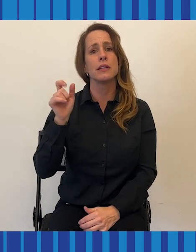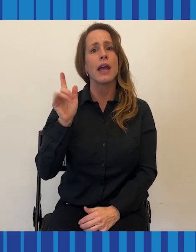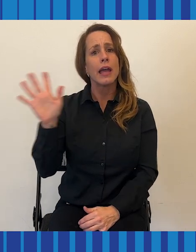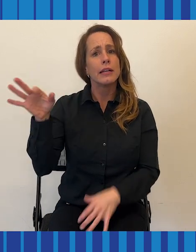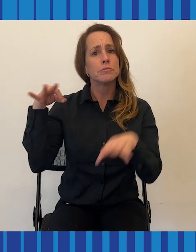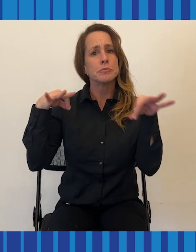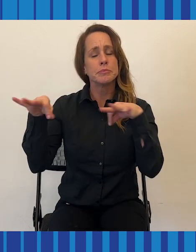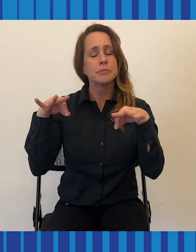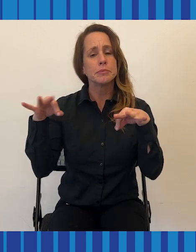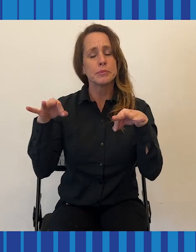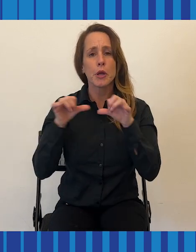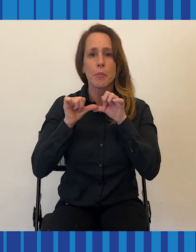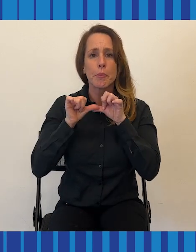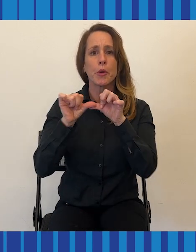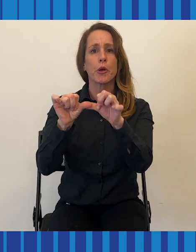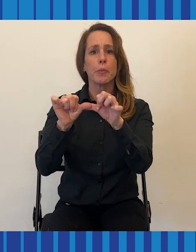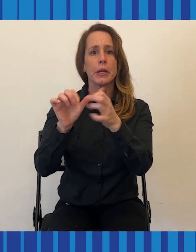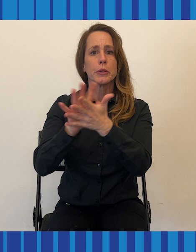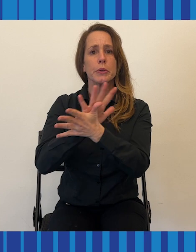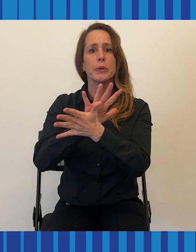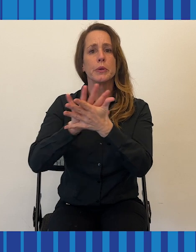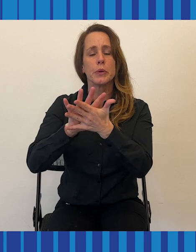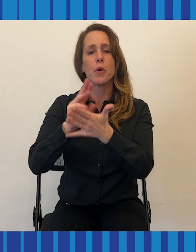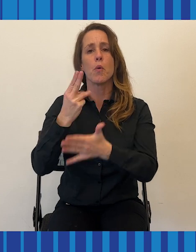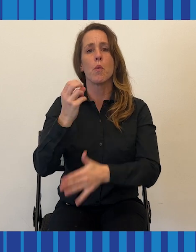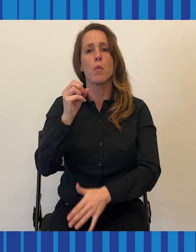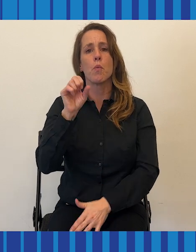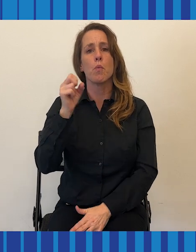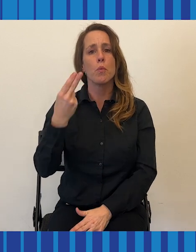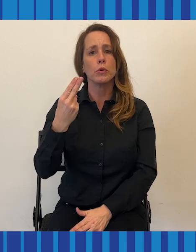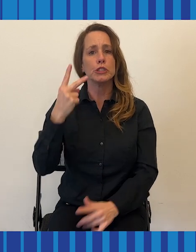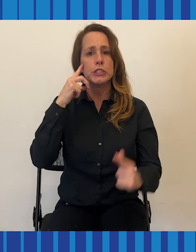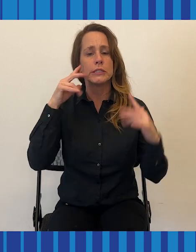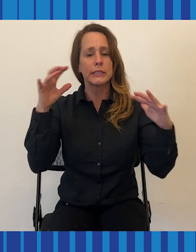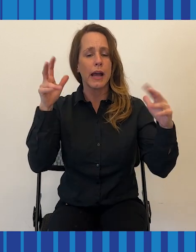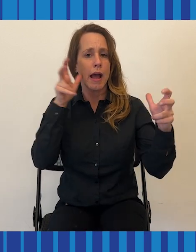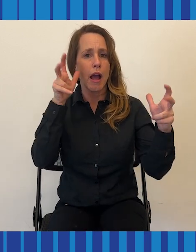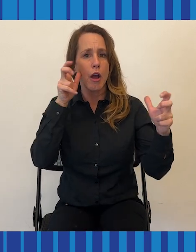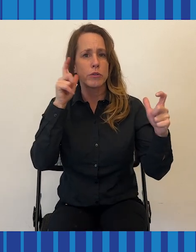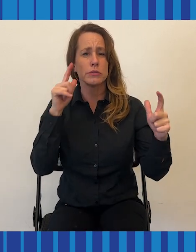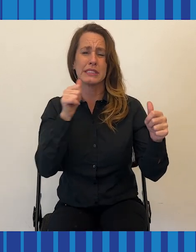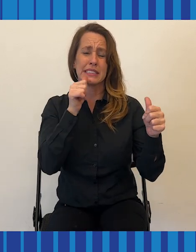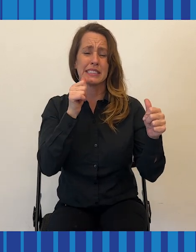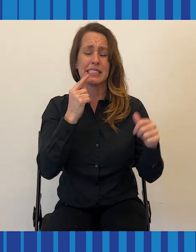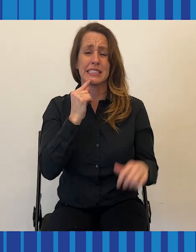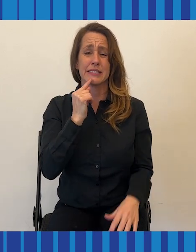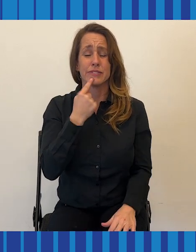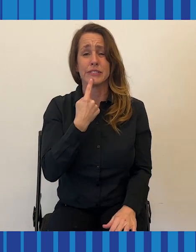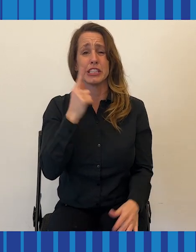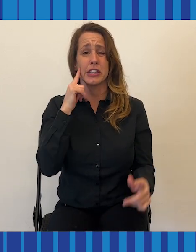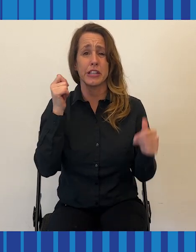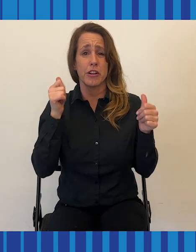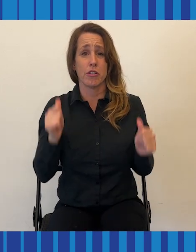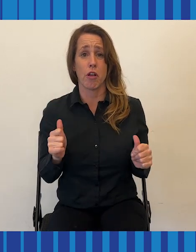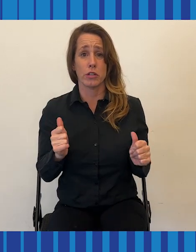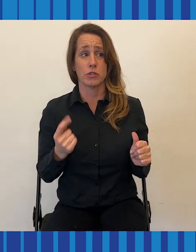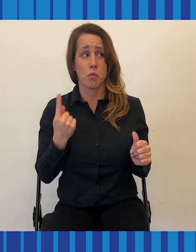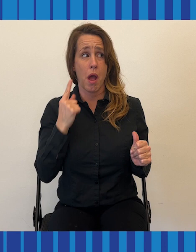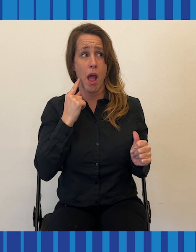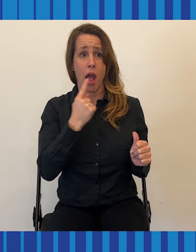whooshing sound in his ears, as well as severe hearing loss in both ears, with one ear worse than the other.